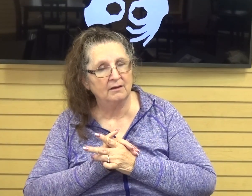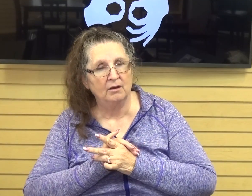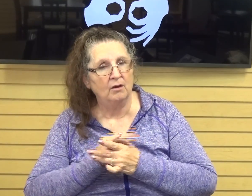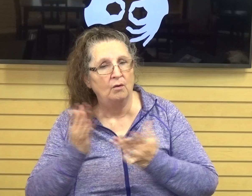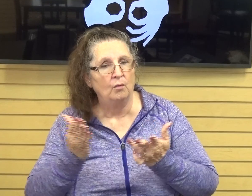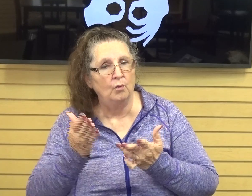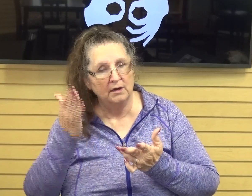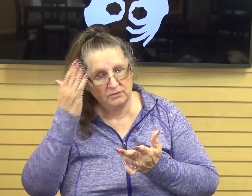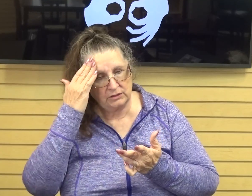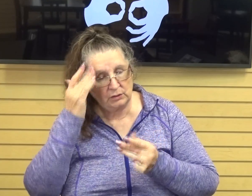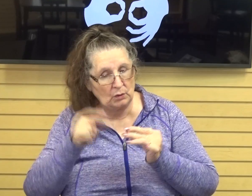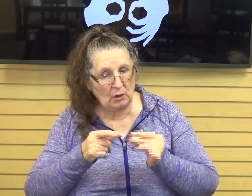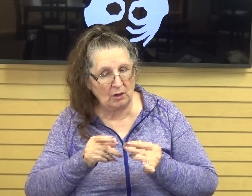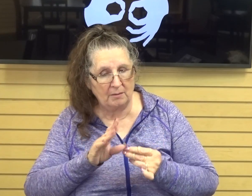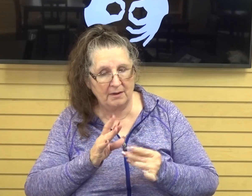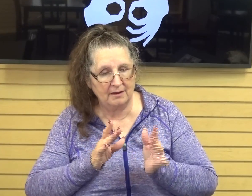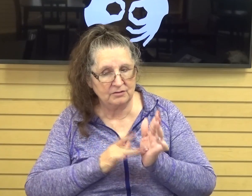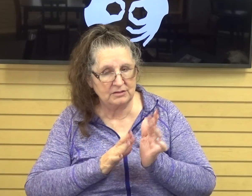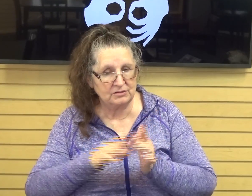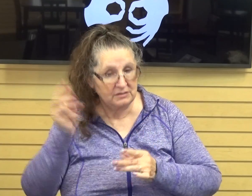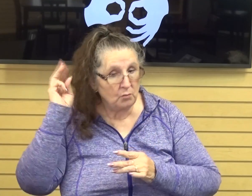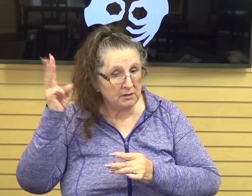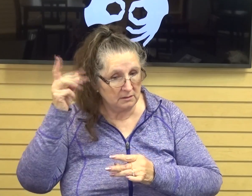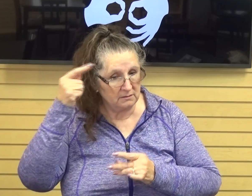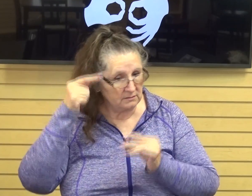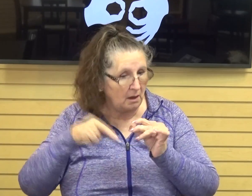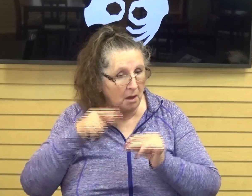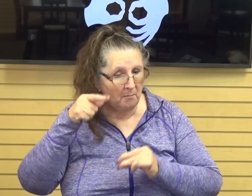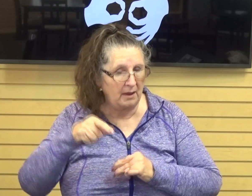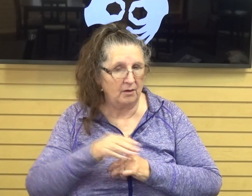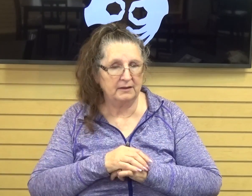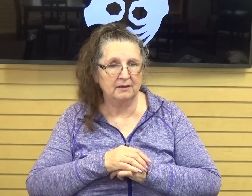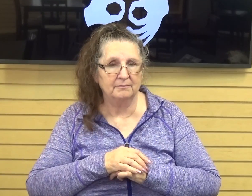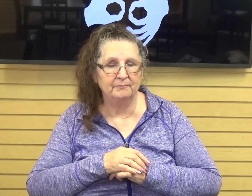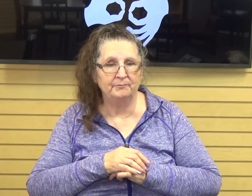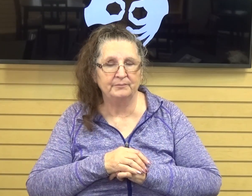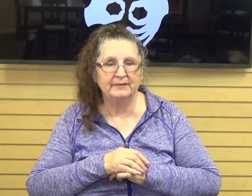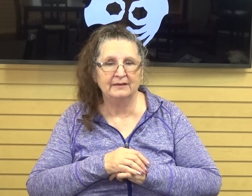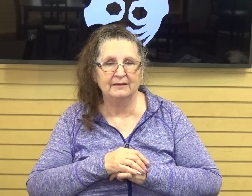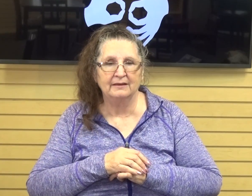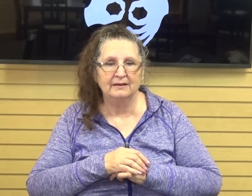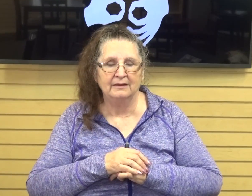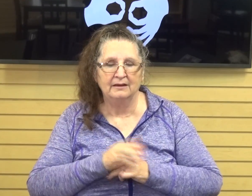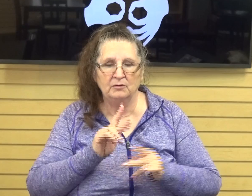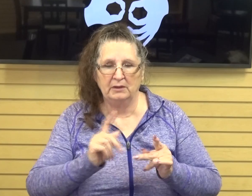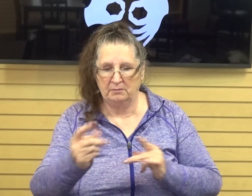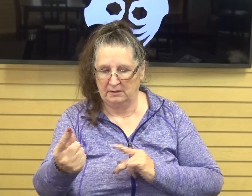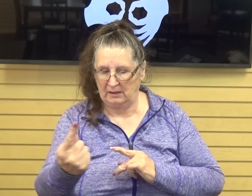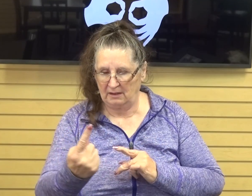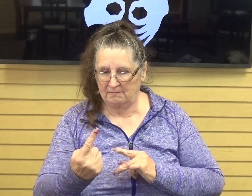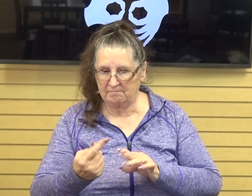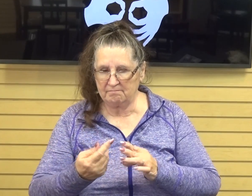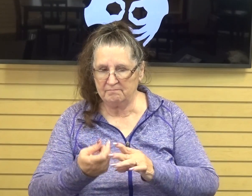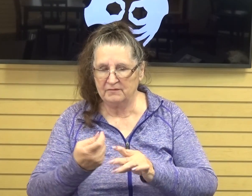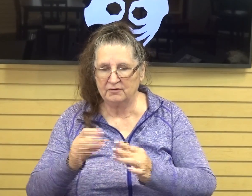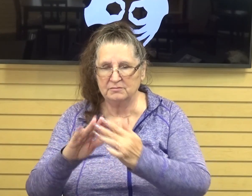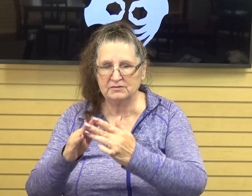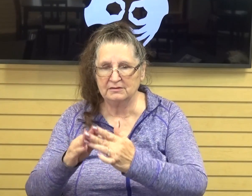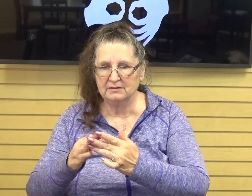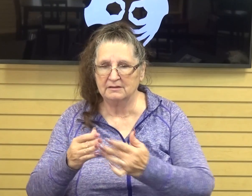Jesus, she was a witness for him. And when those folks came out, they begged Jesus to stay and he stayed for